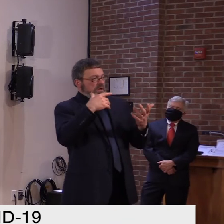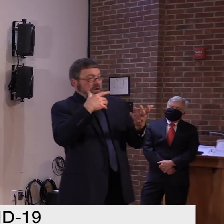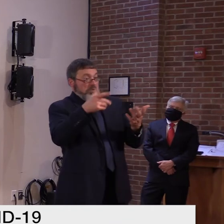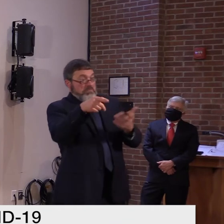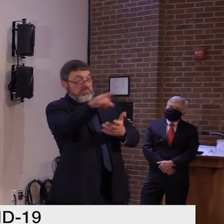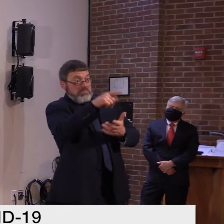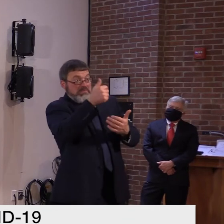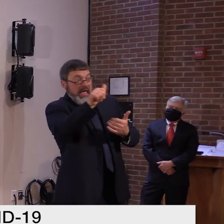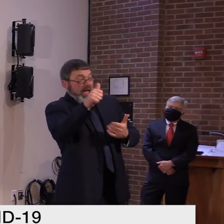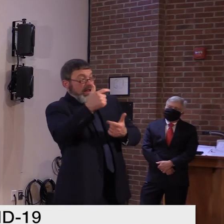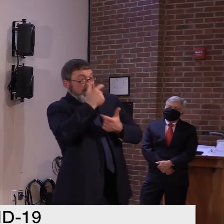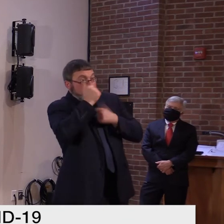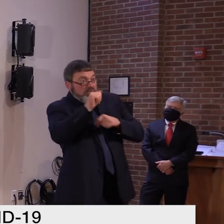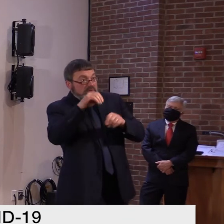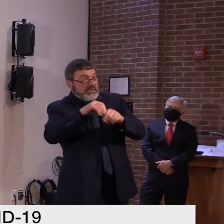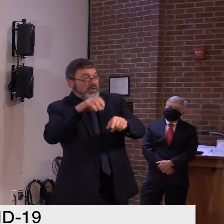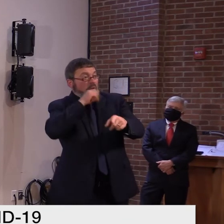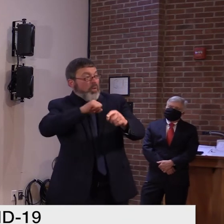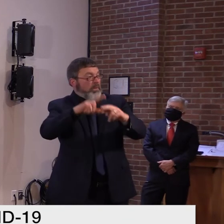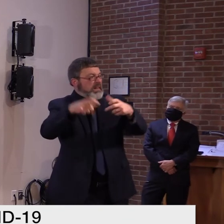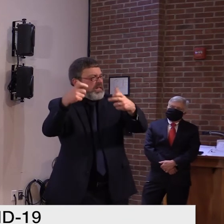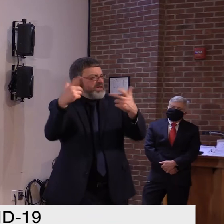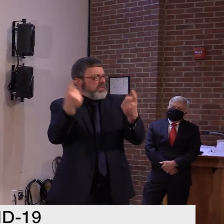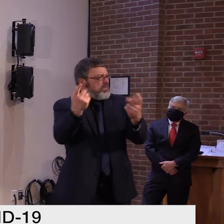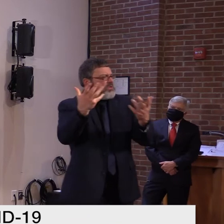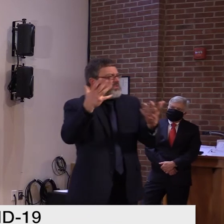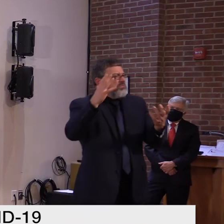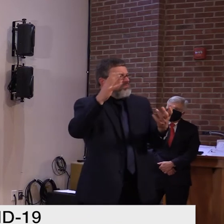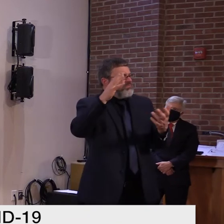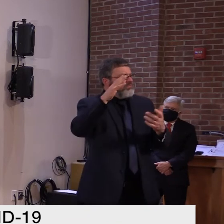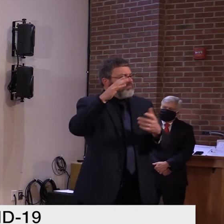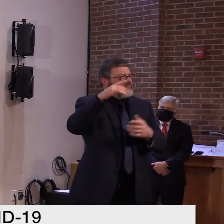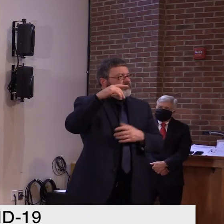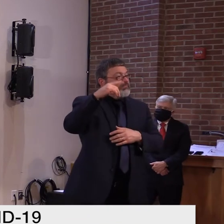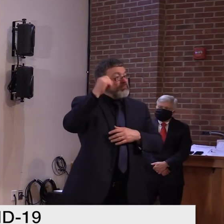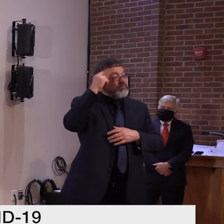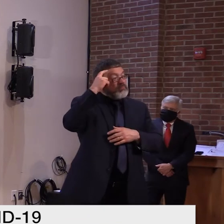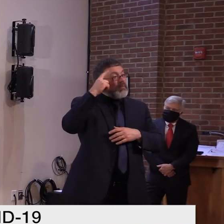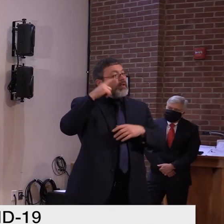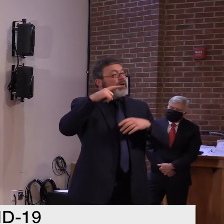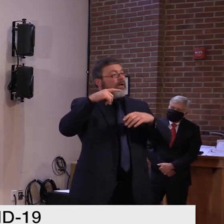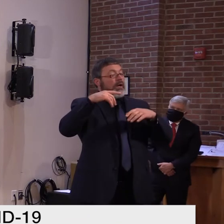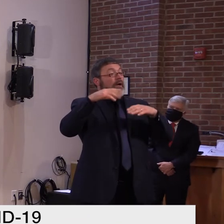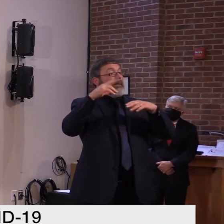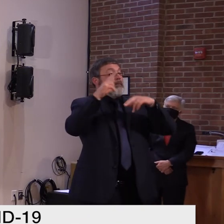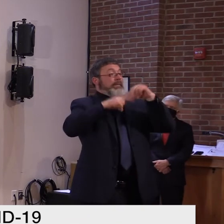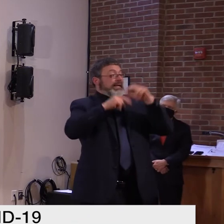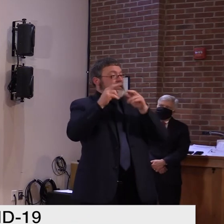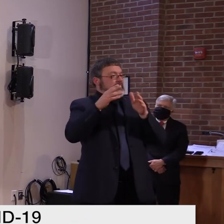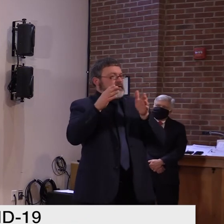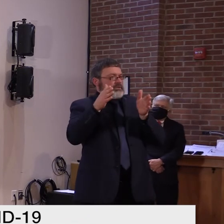from BGS, uh, get in touch with you directly, Buildings and General Services, or, um,